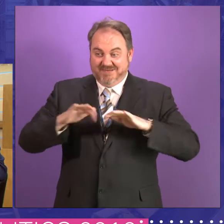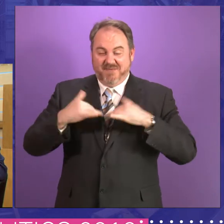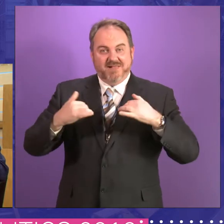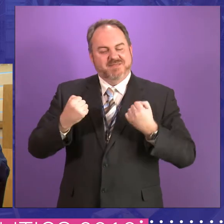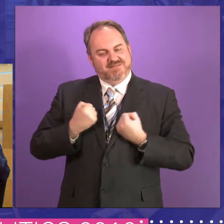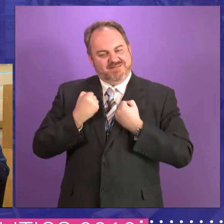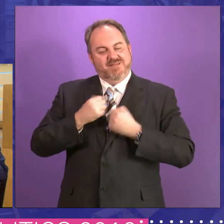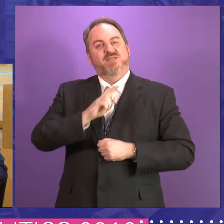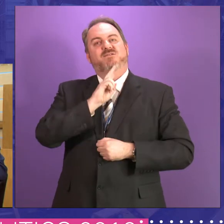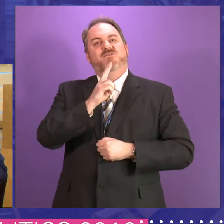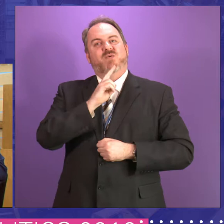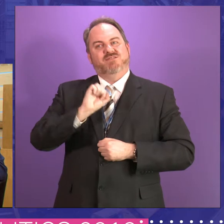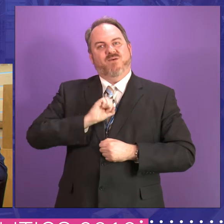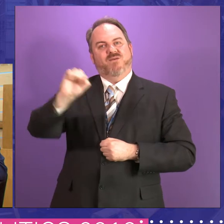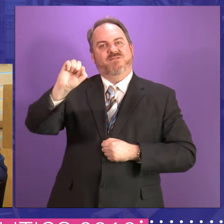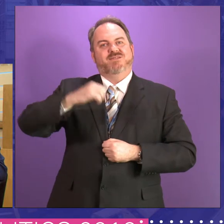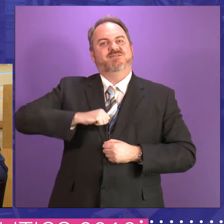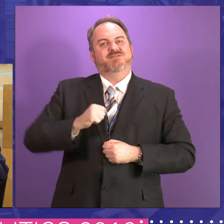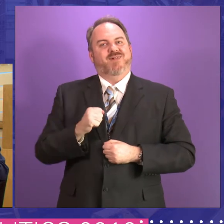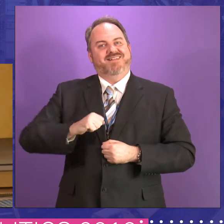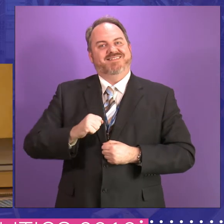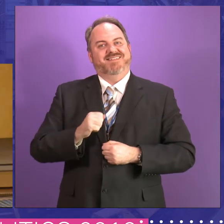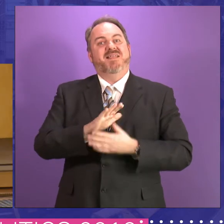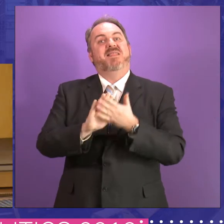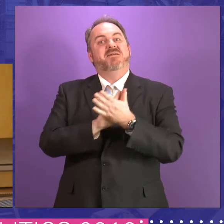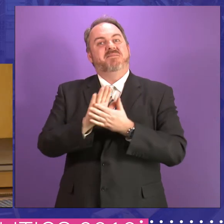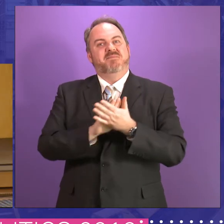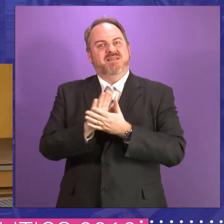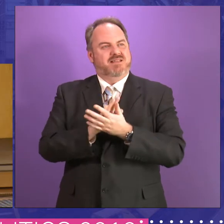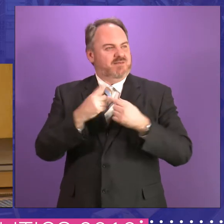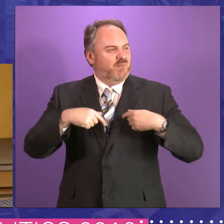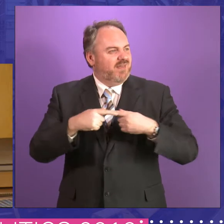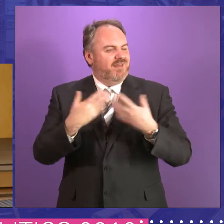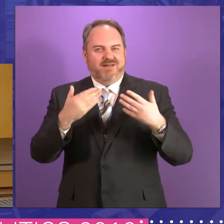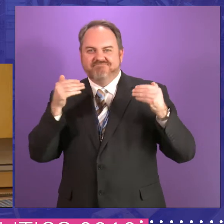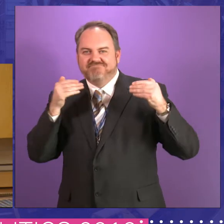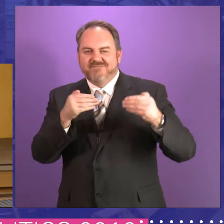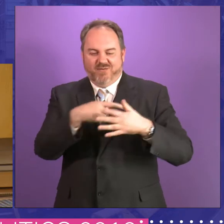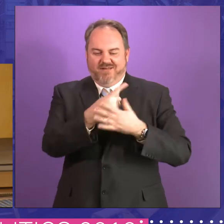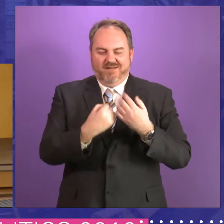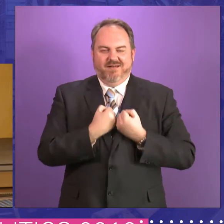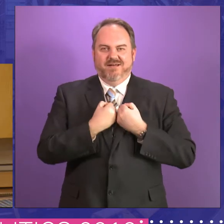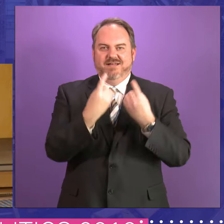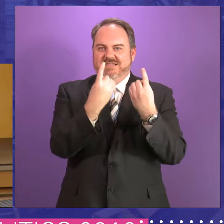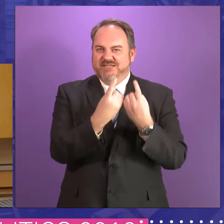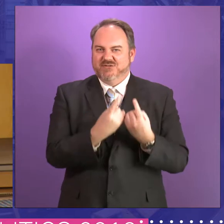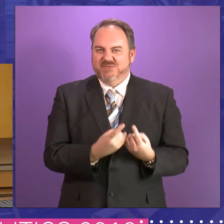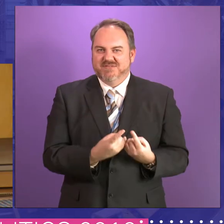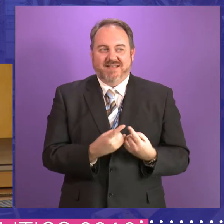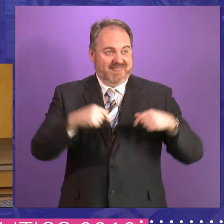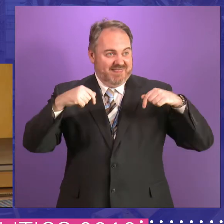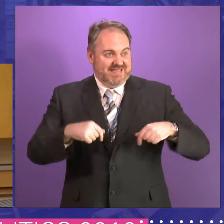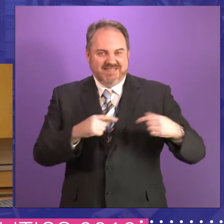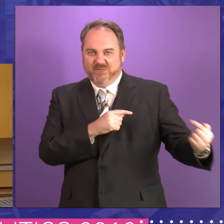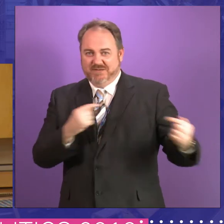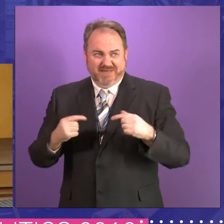has become a platform for Scotland, has been a focus for issues. And whatever the political party, this is where we debate